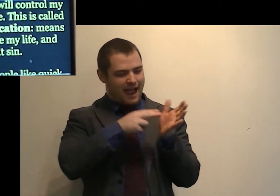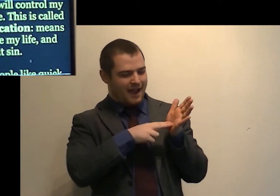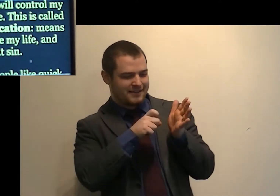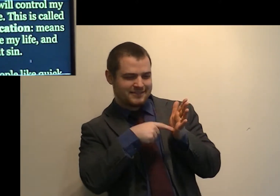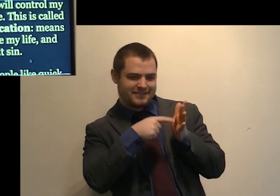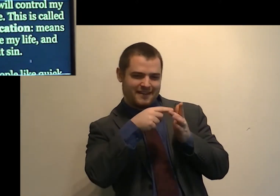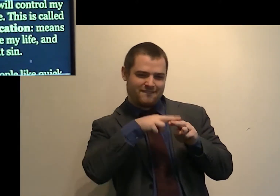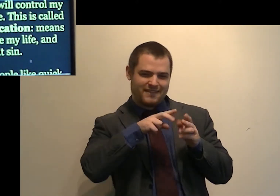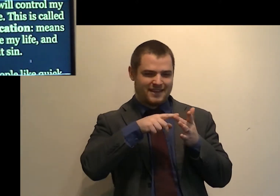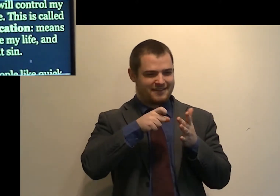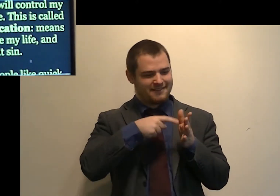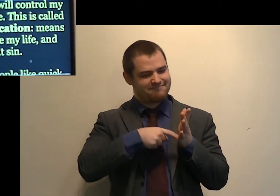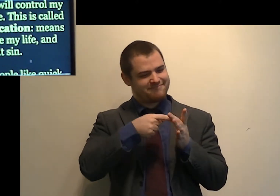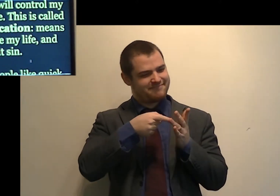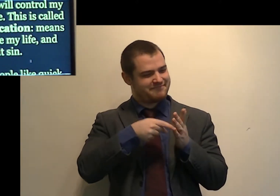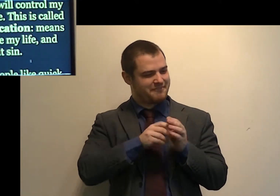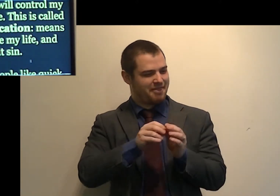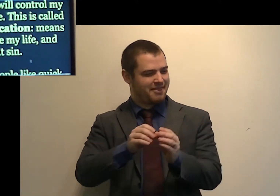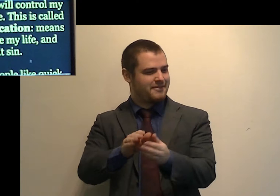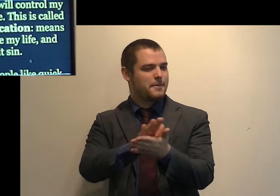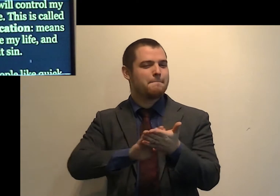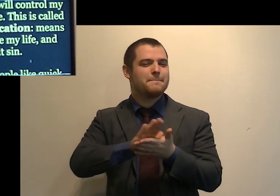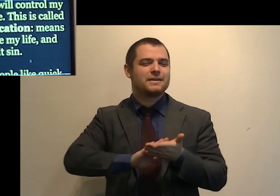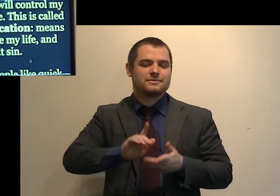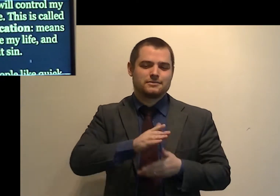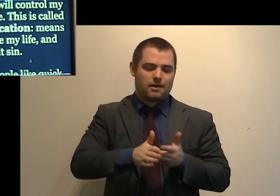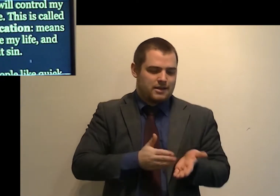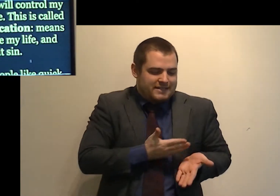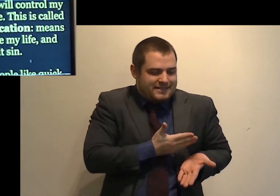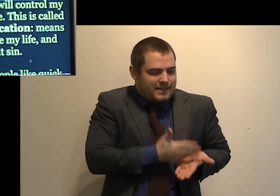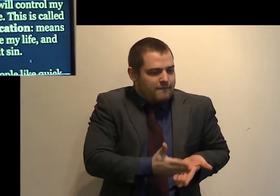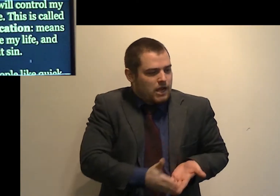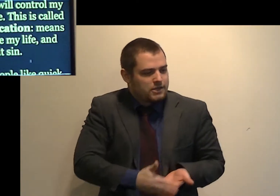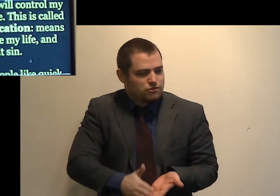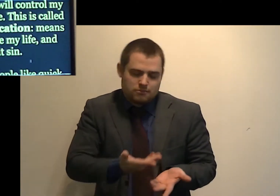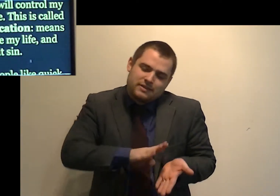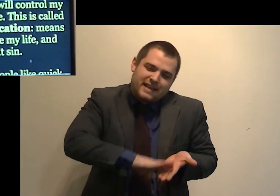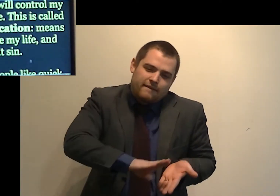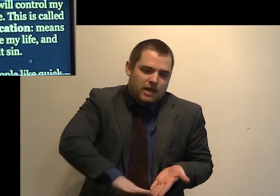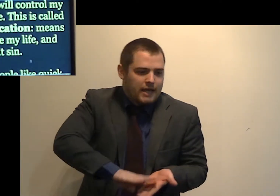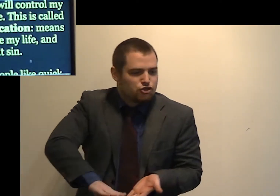called sanctification.